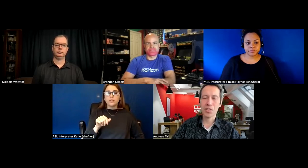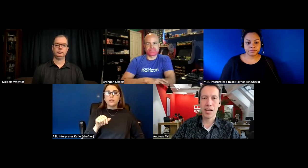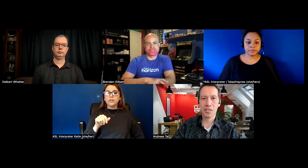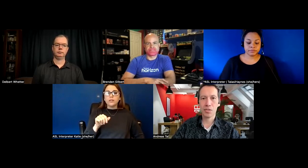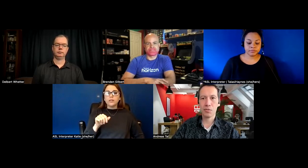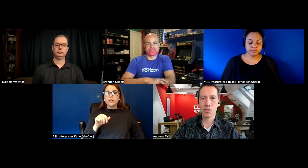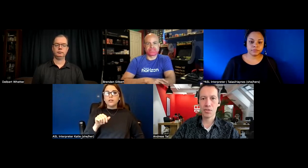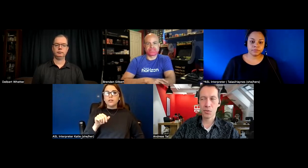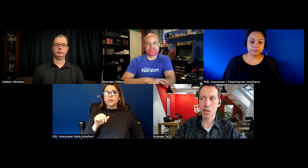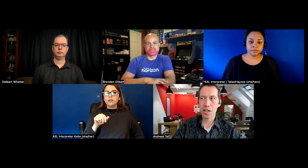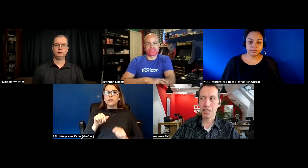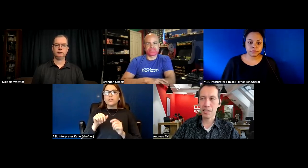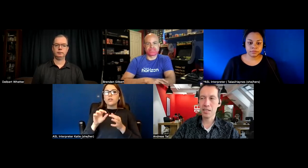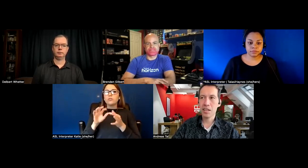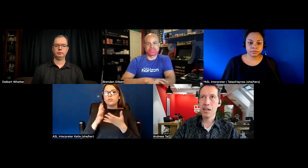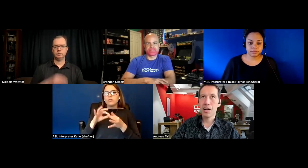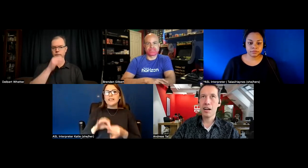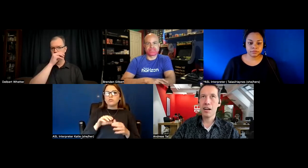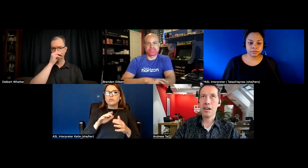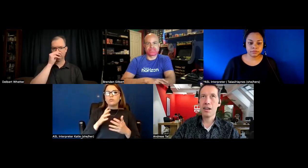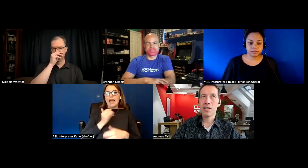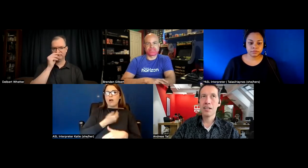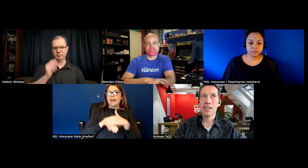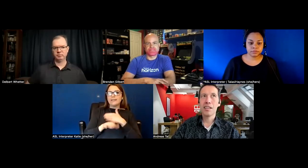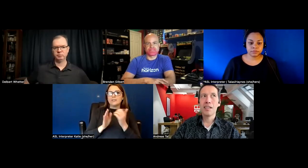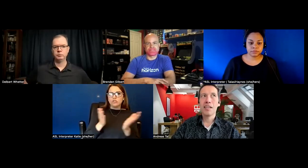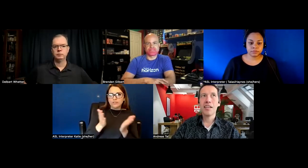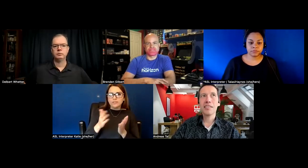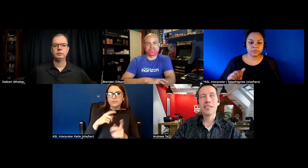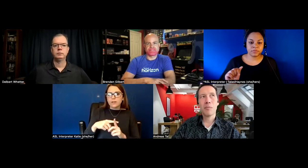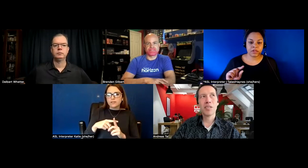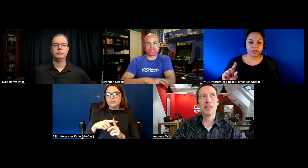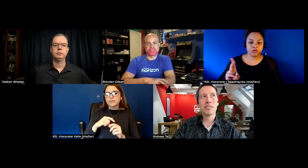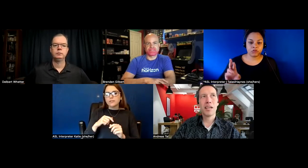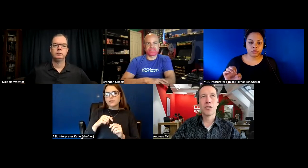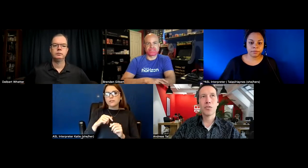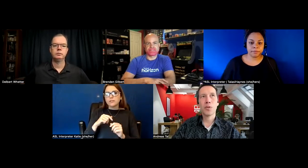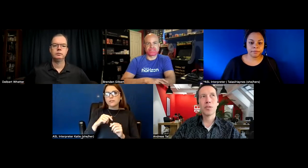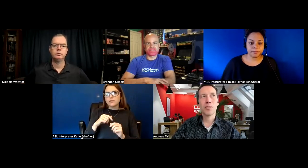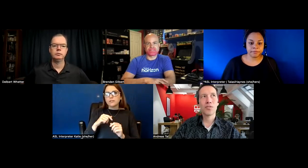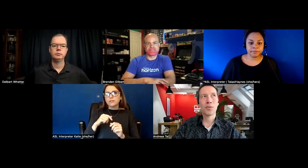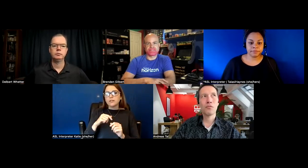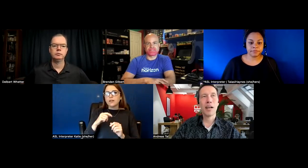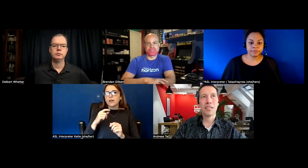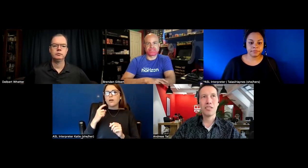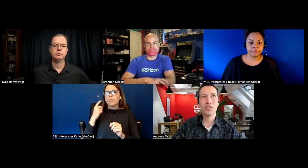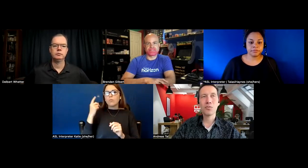access services as well is are is this something that will be solved by the industry